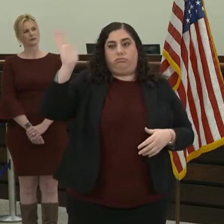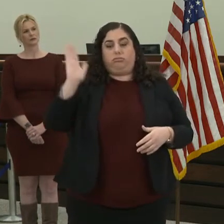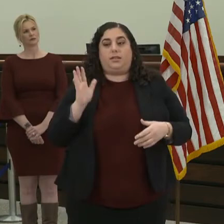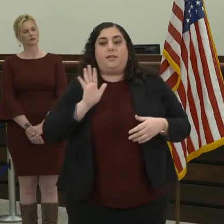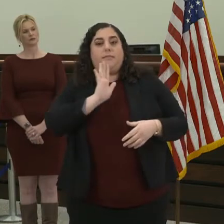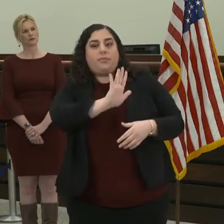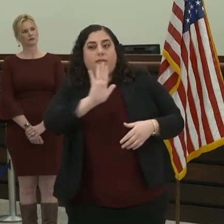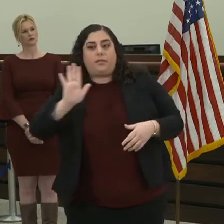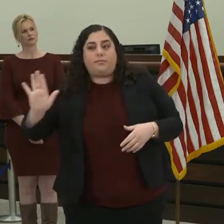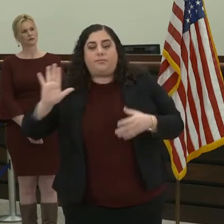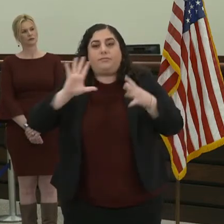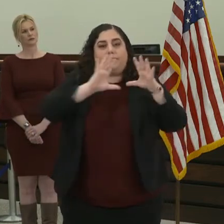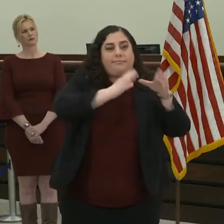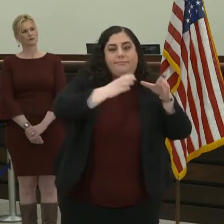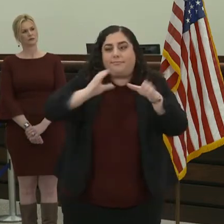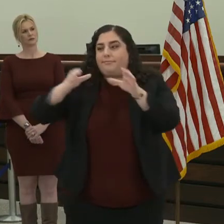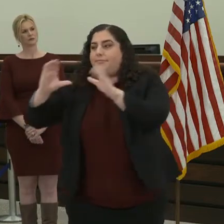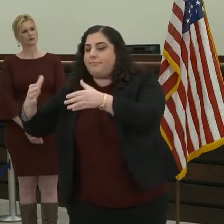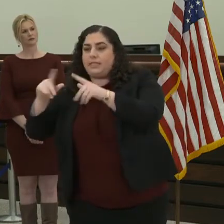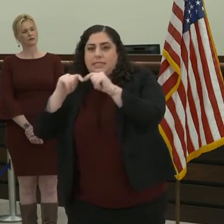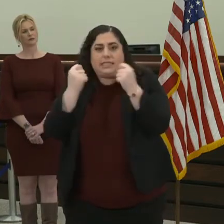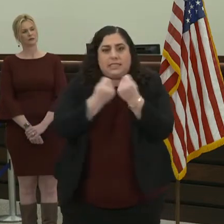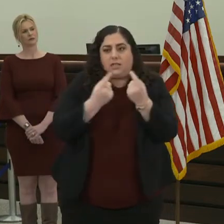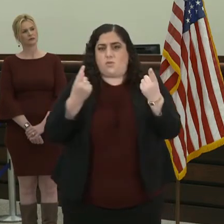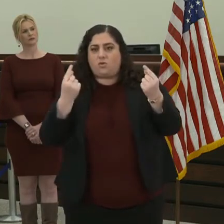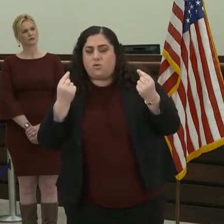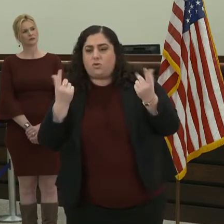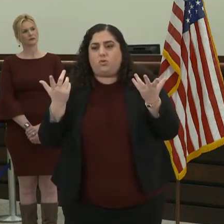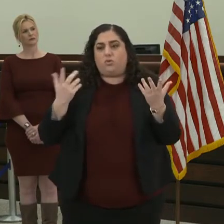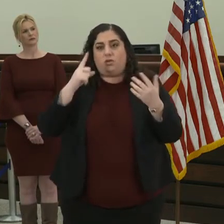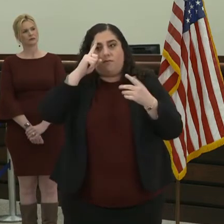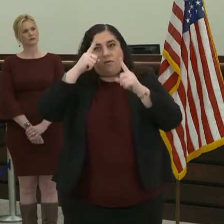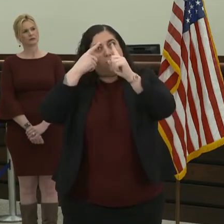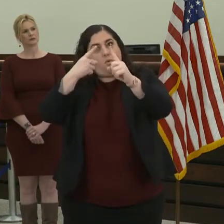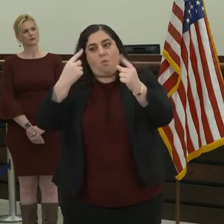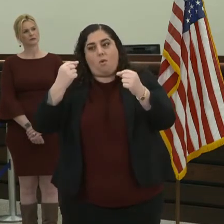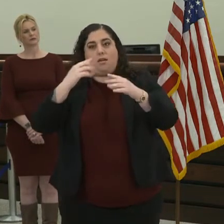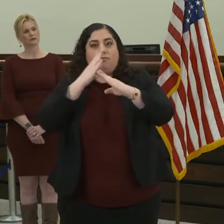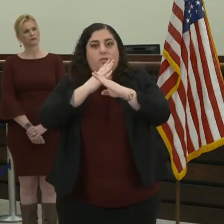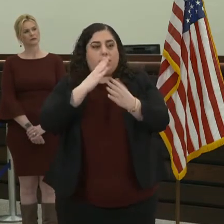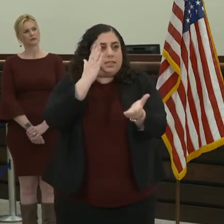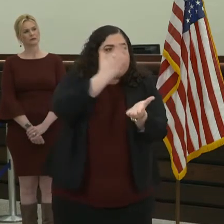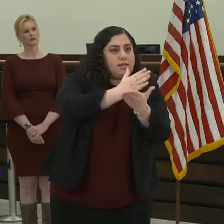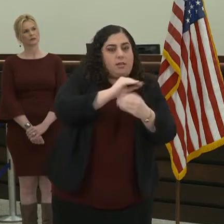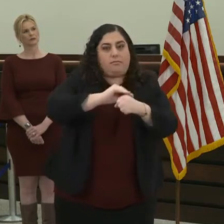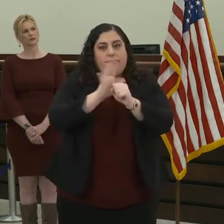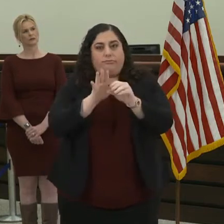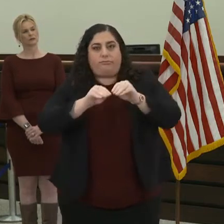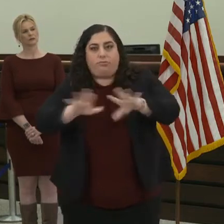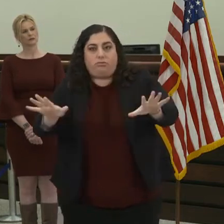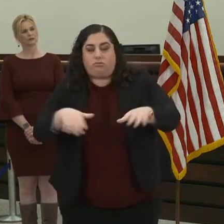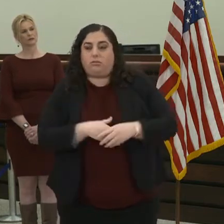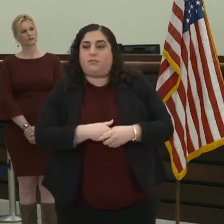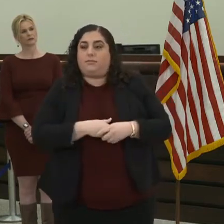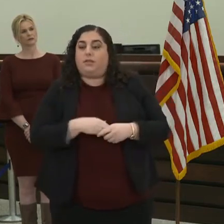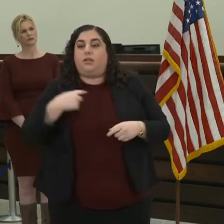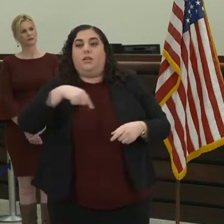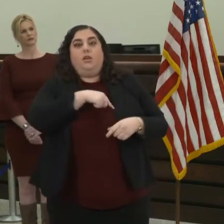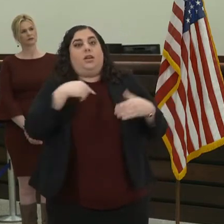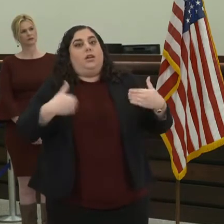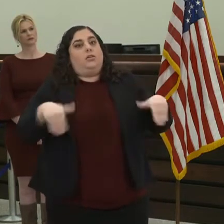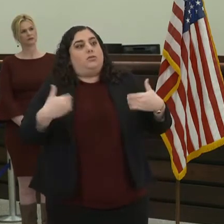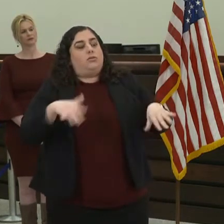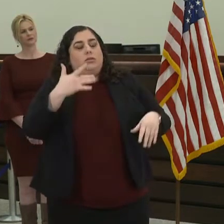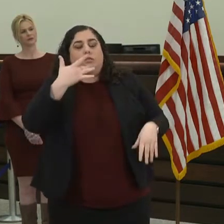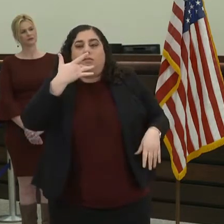respective teams are doing in the fight against COVID-19. And as I said before, we are so fortunate to have this